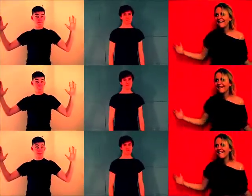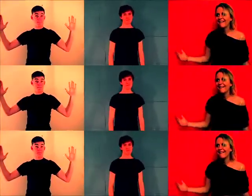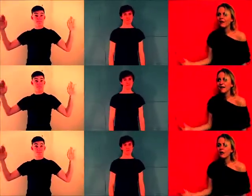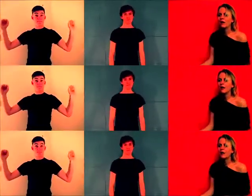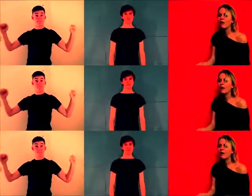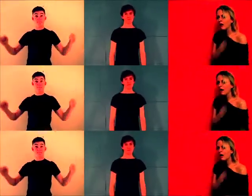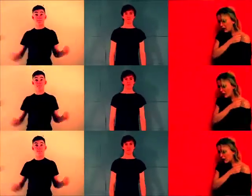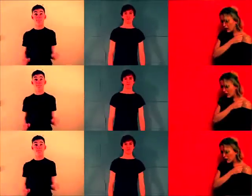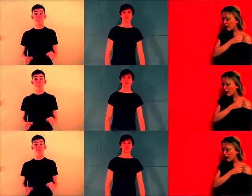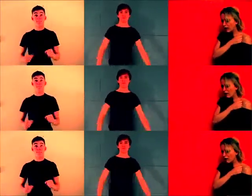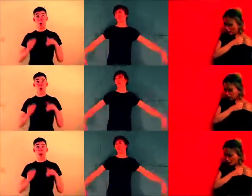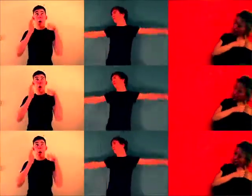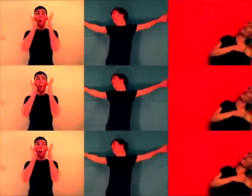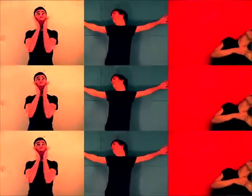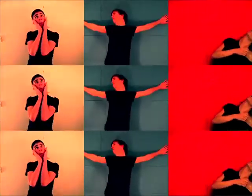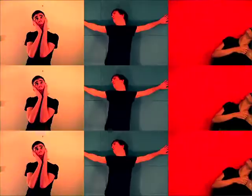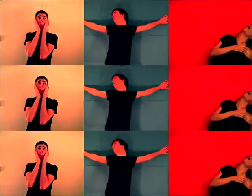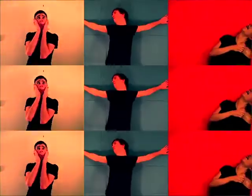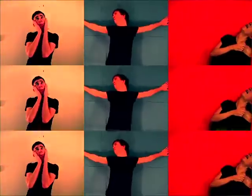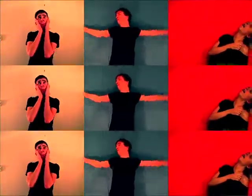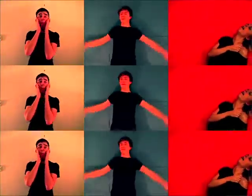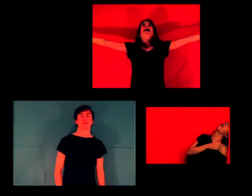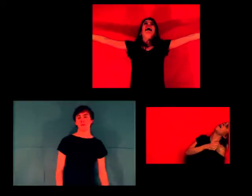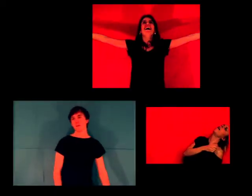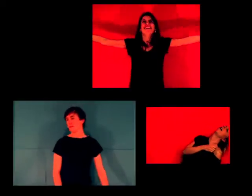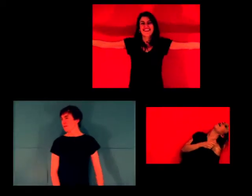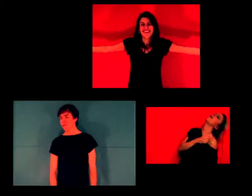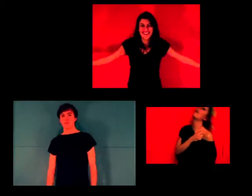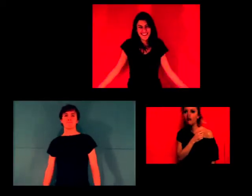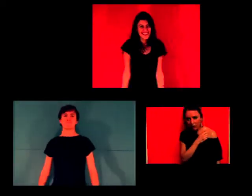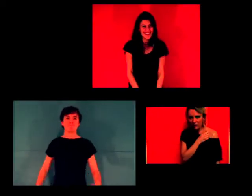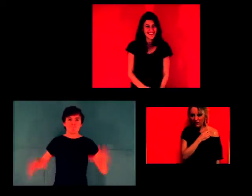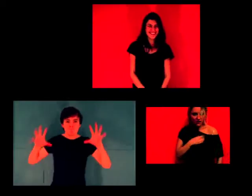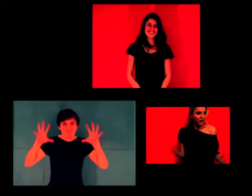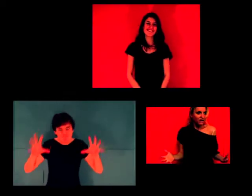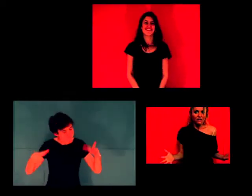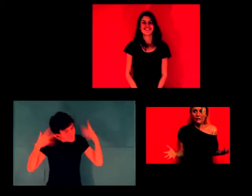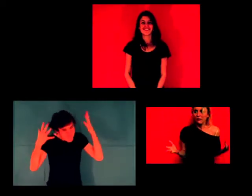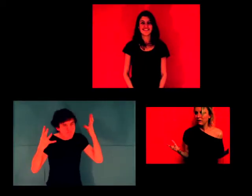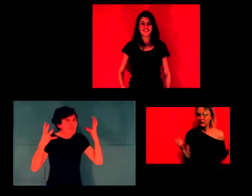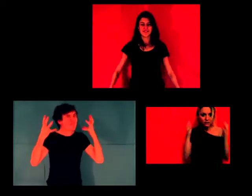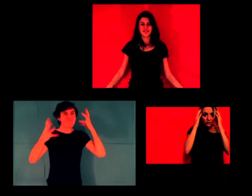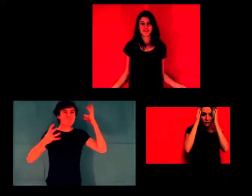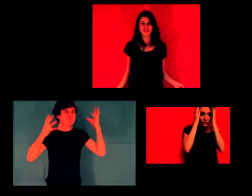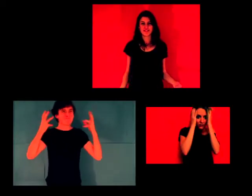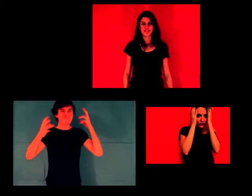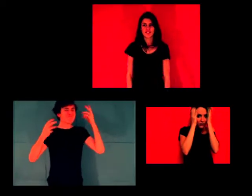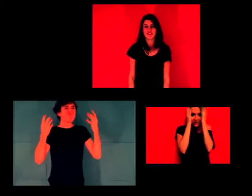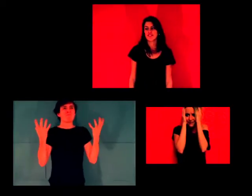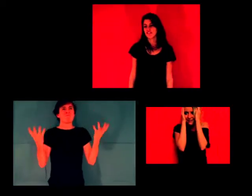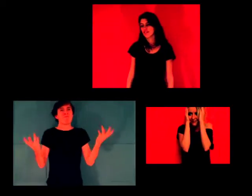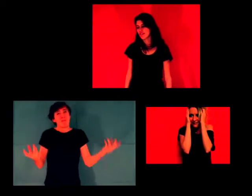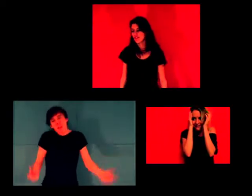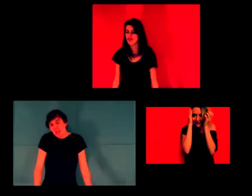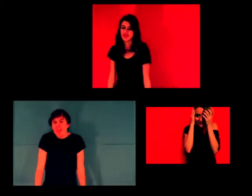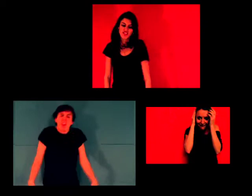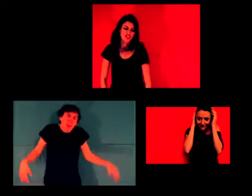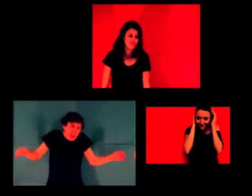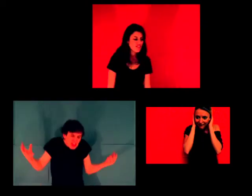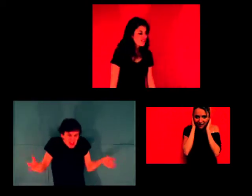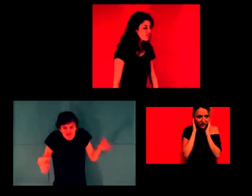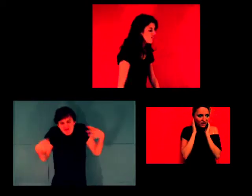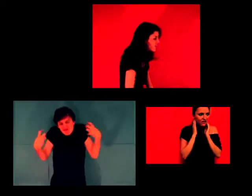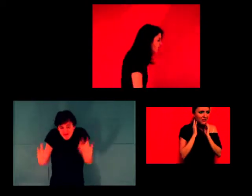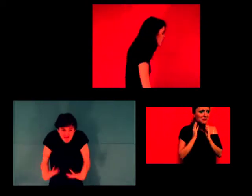I call it the martyr syndrome. The martyr syndrome is when people get into this way of thinking, why does